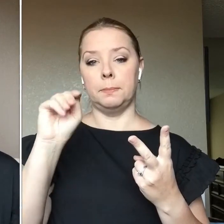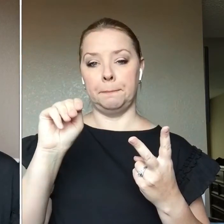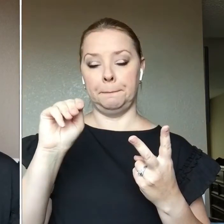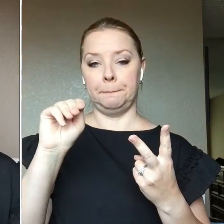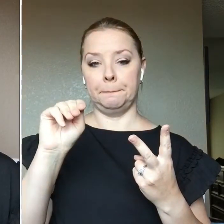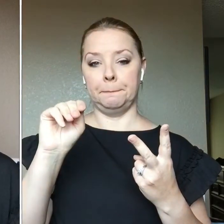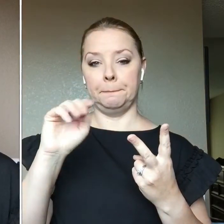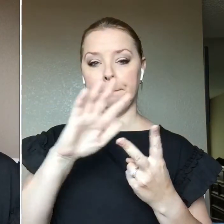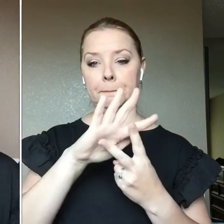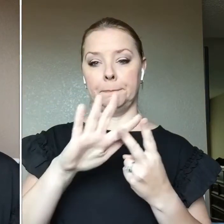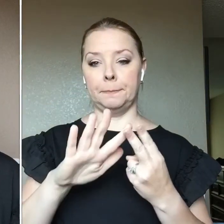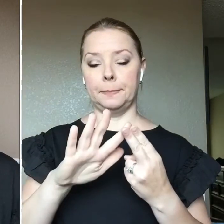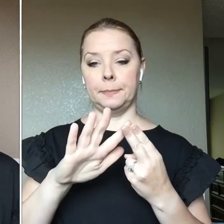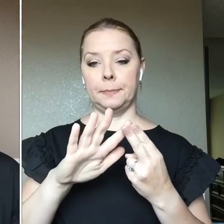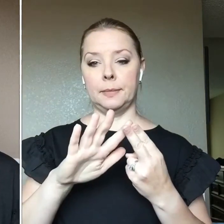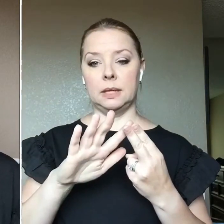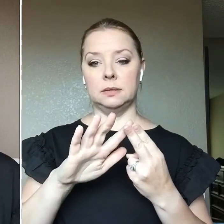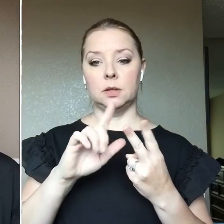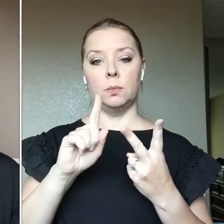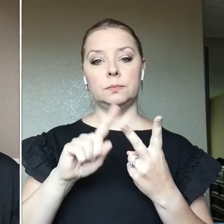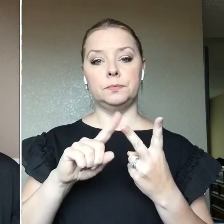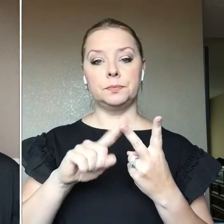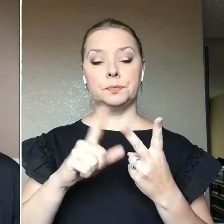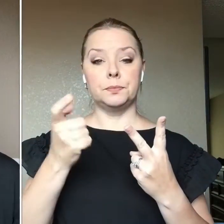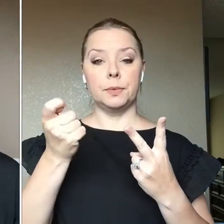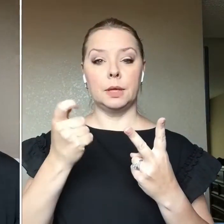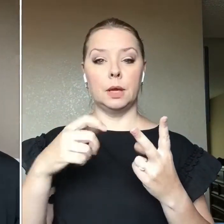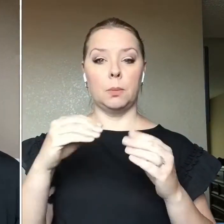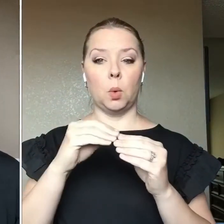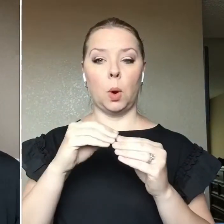So this just gives it A little more beige-y A little more creamy